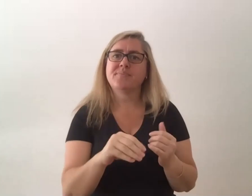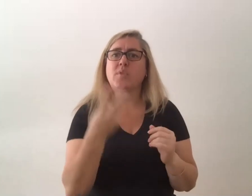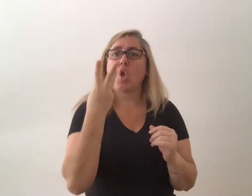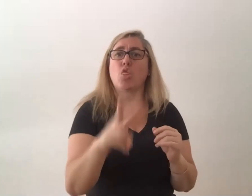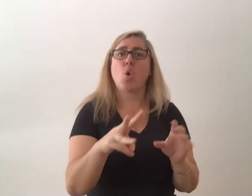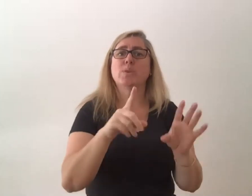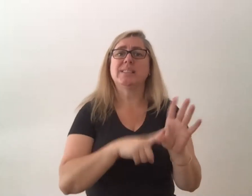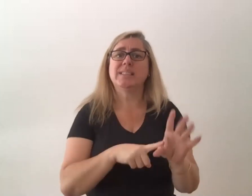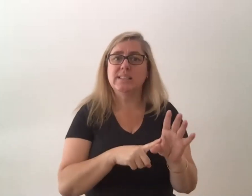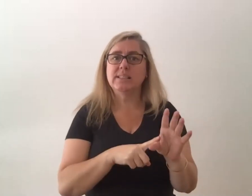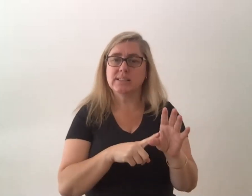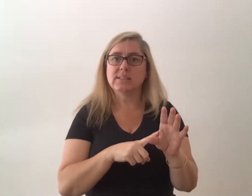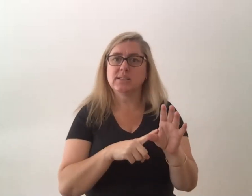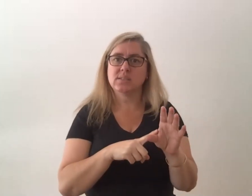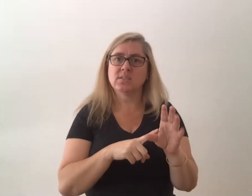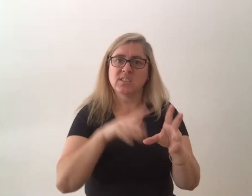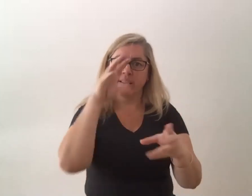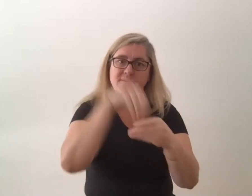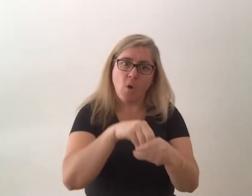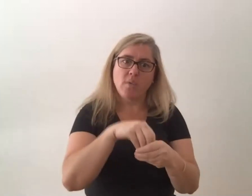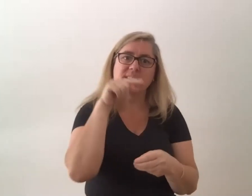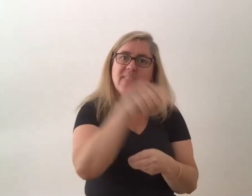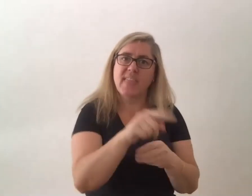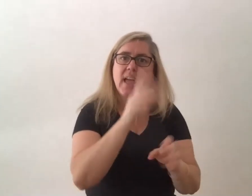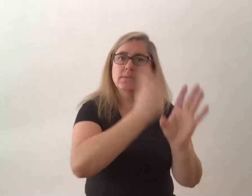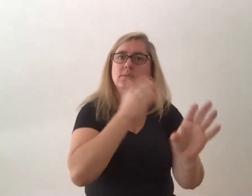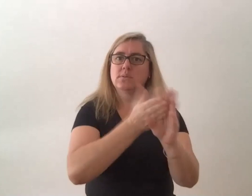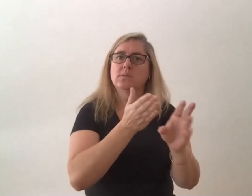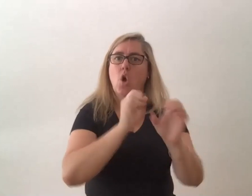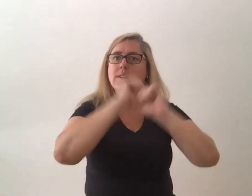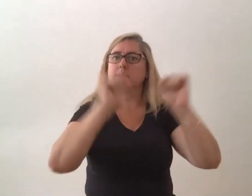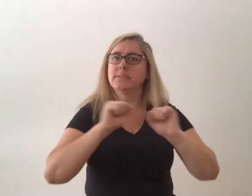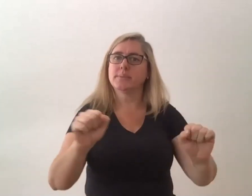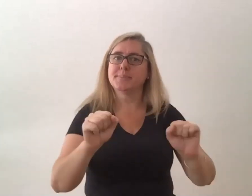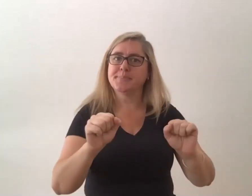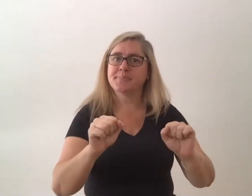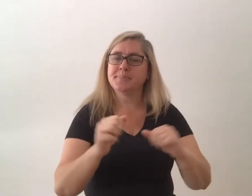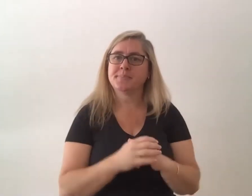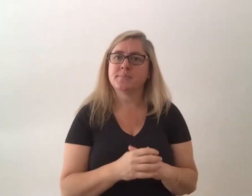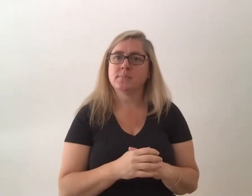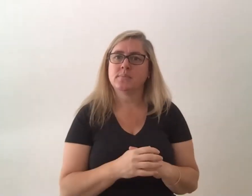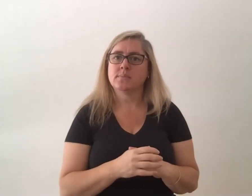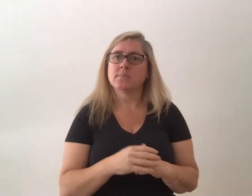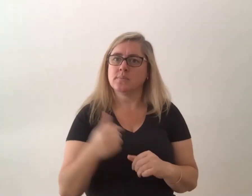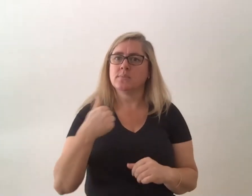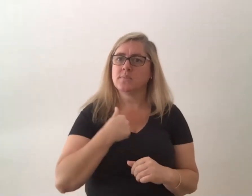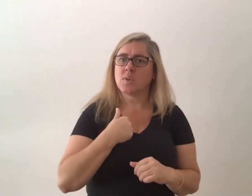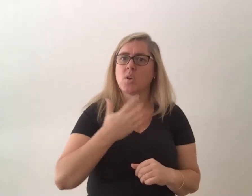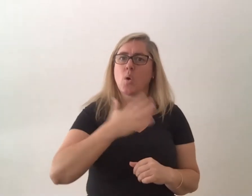the public psych system so um you know i'd like i'd like to tell my story too